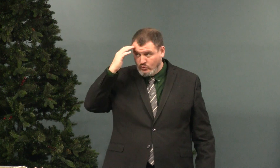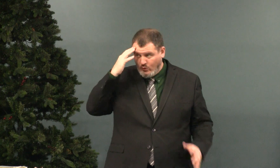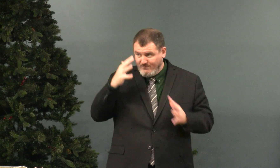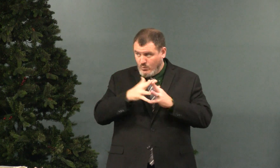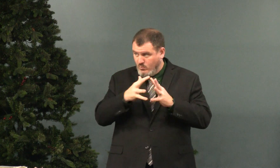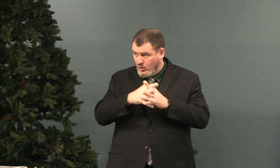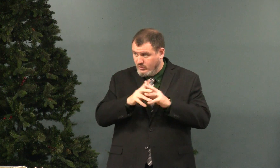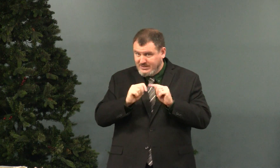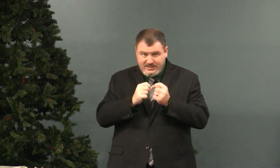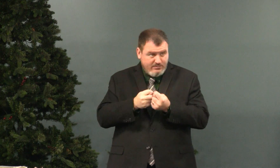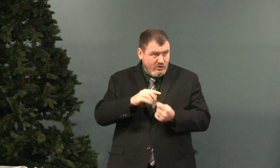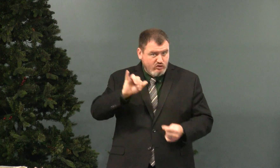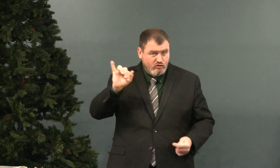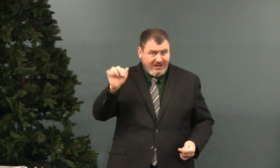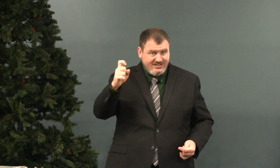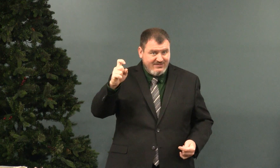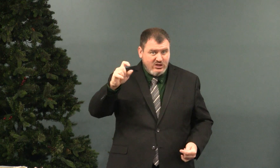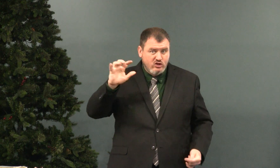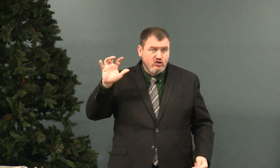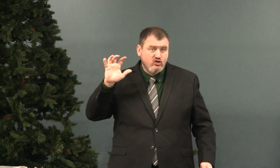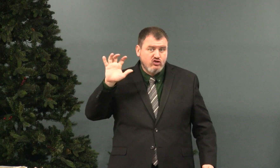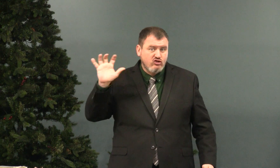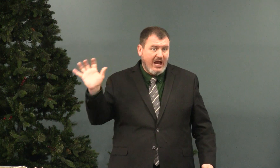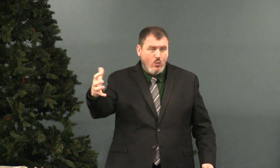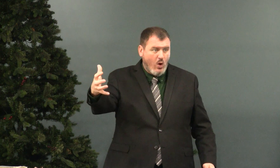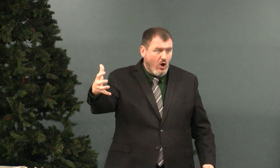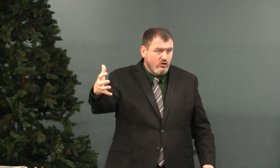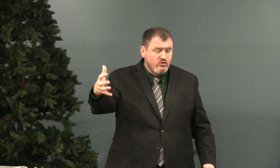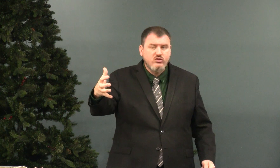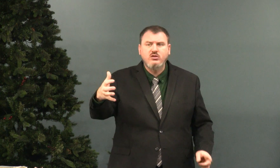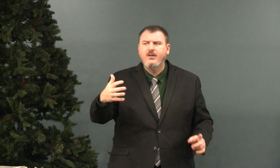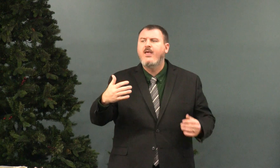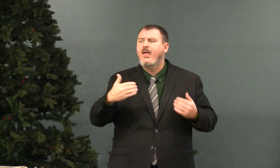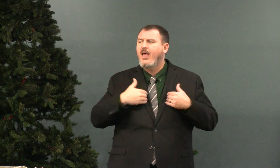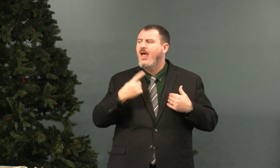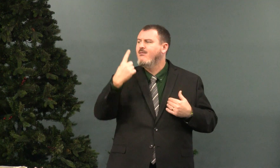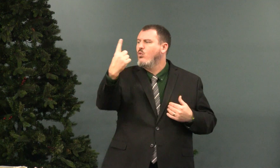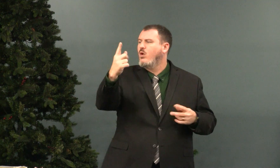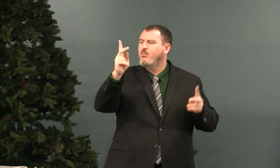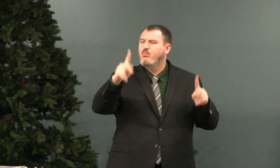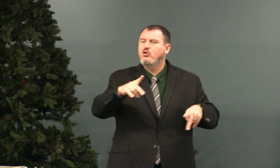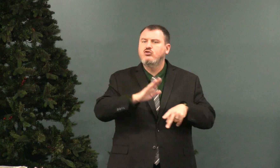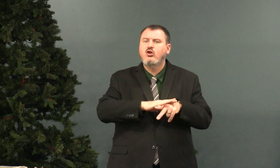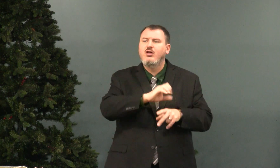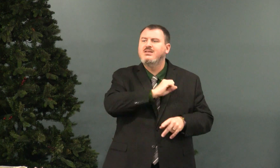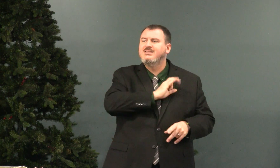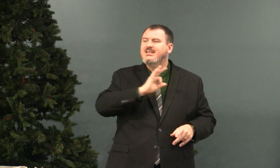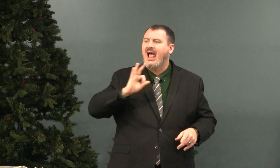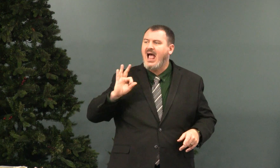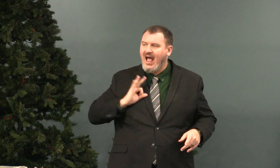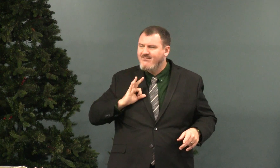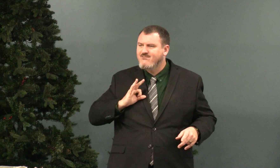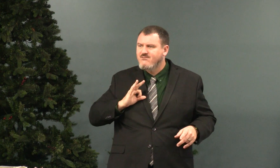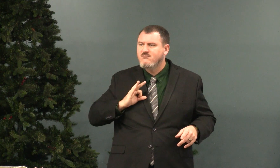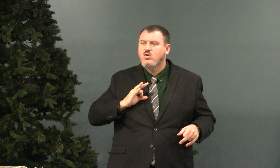The Jacksonville Jaguars, you know, the football team, the Jaguars, they have one person on the staff